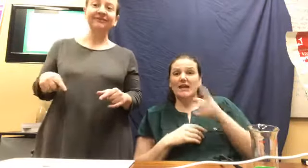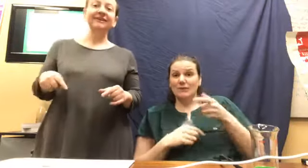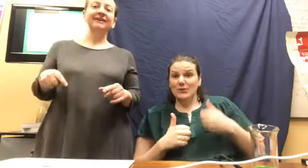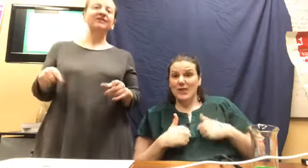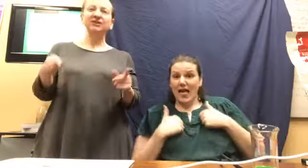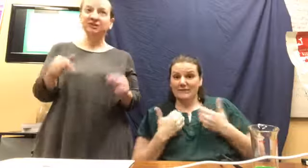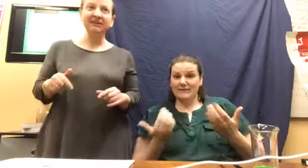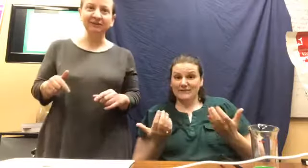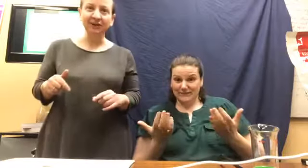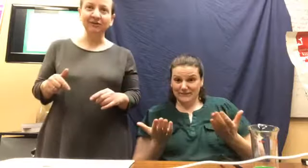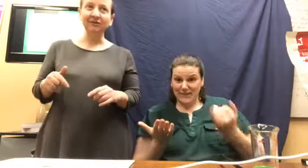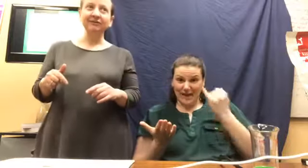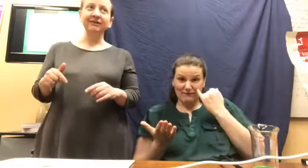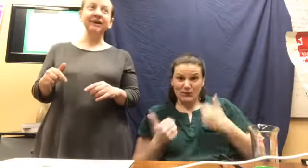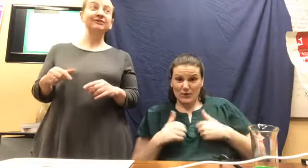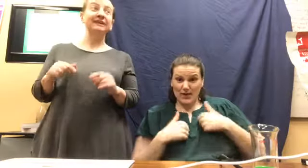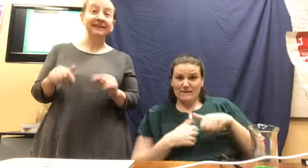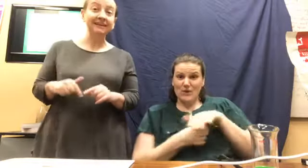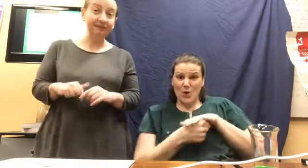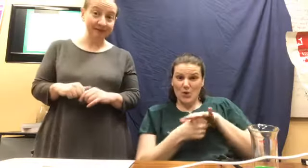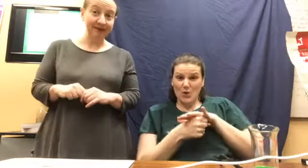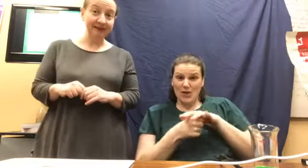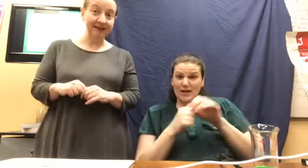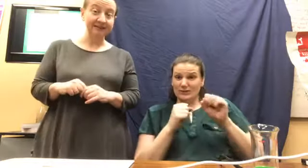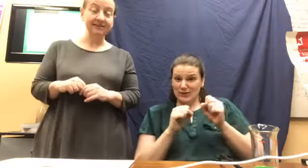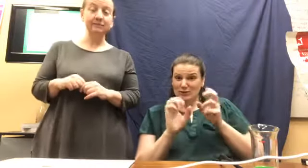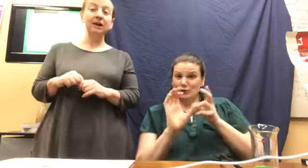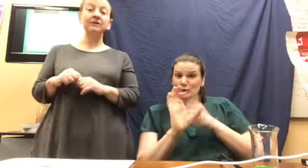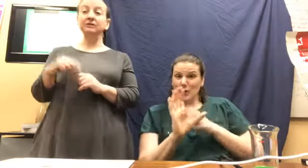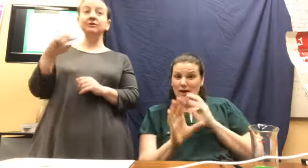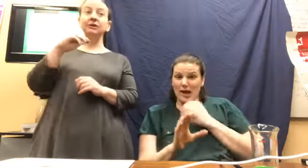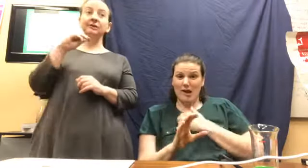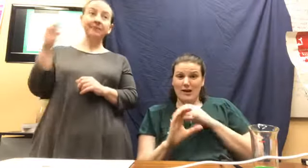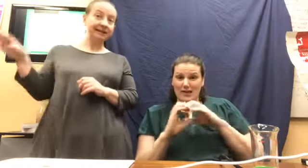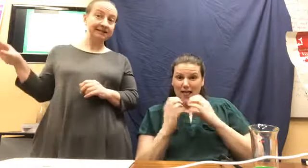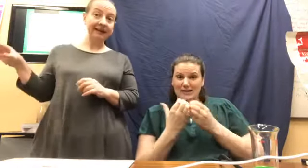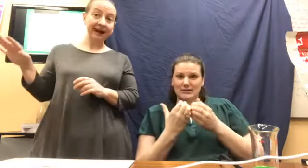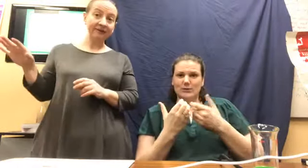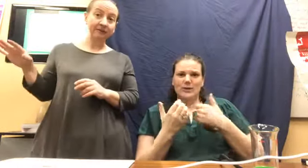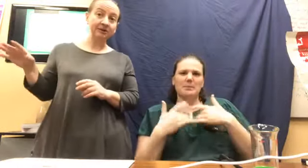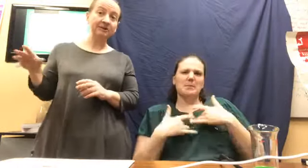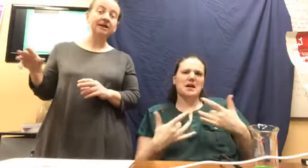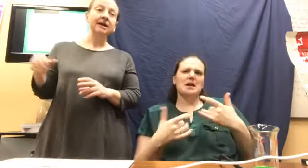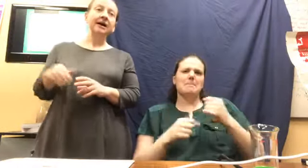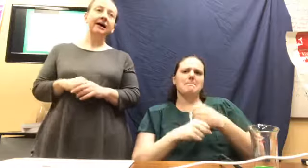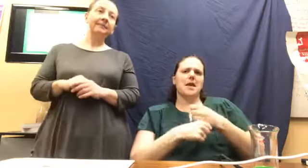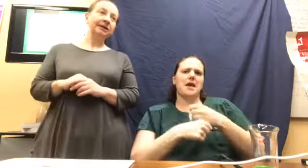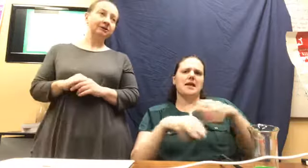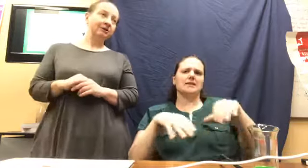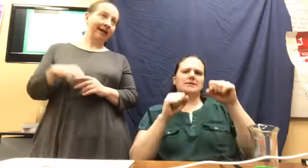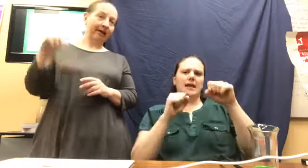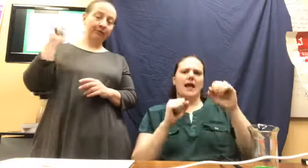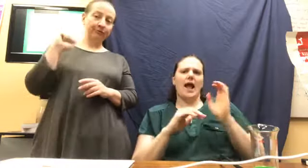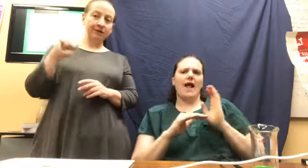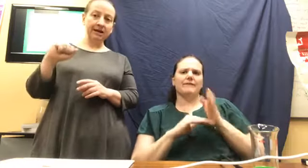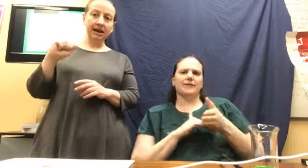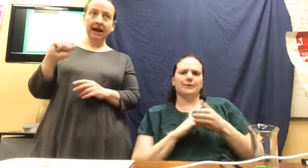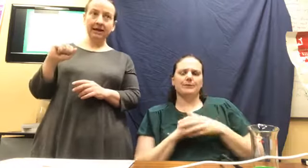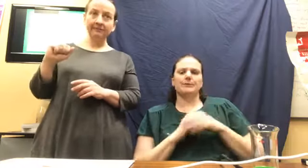if you do live local and you can get to one of our classes, we also do a little make and take afterwards, um, and you can make three items